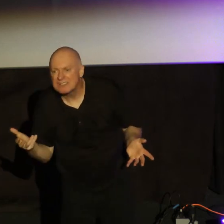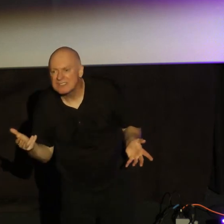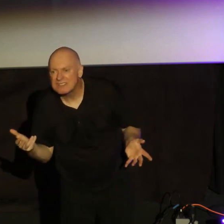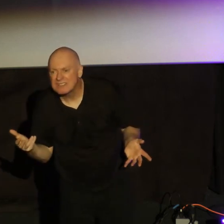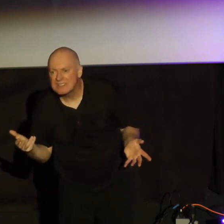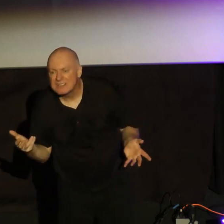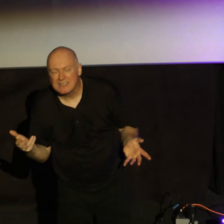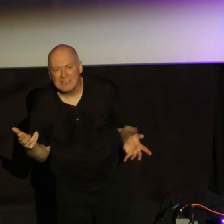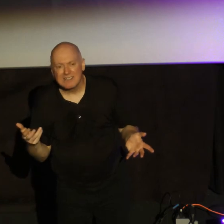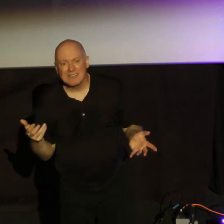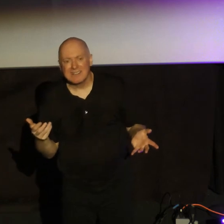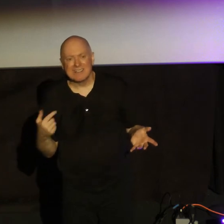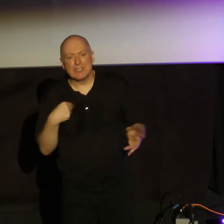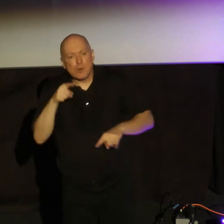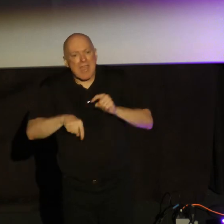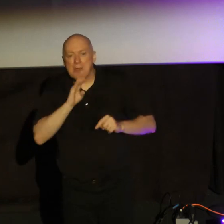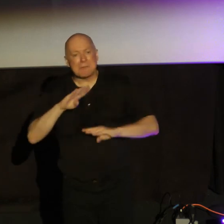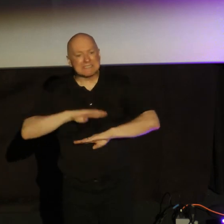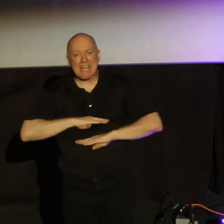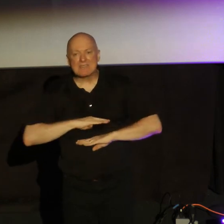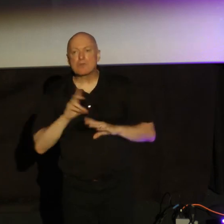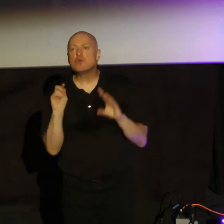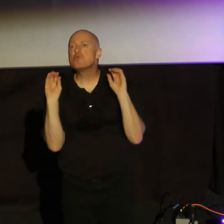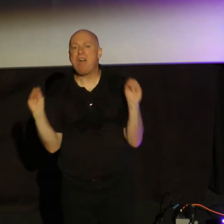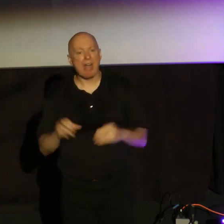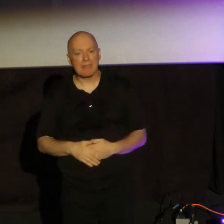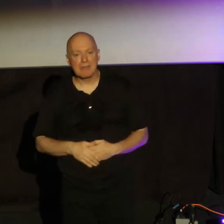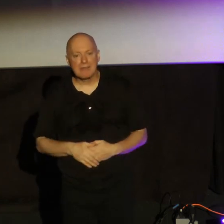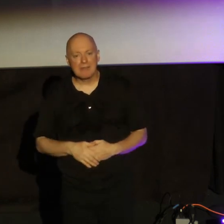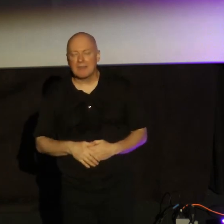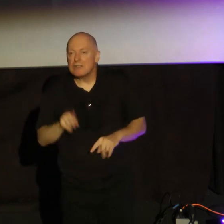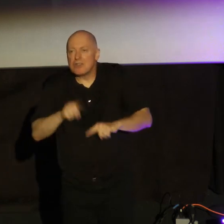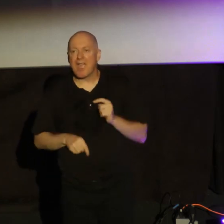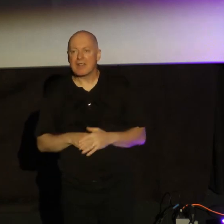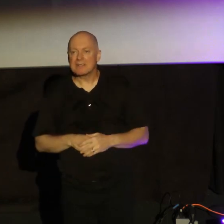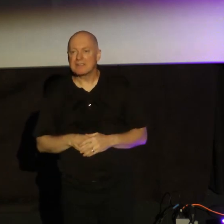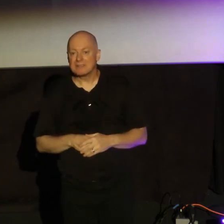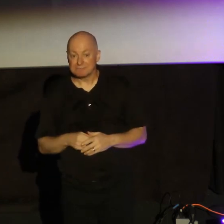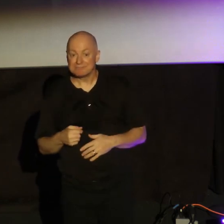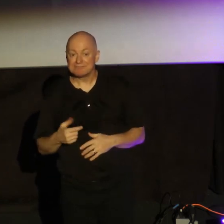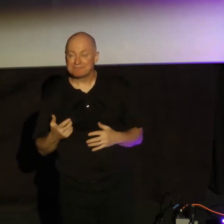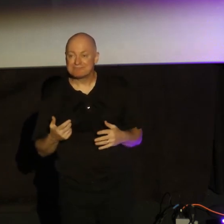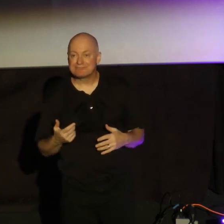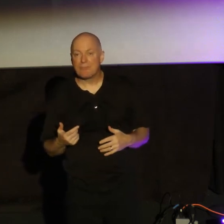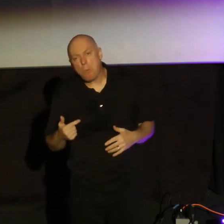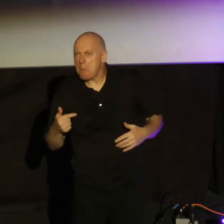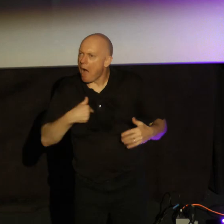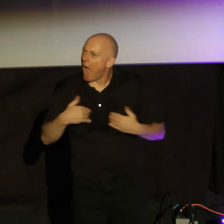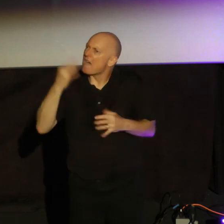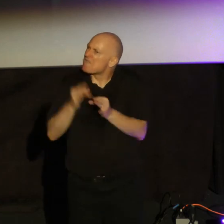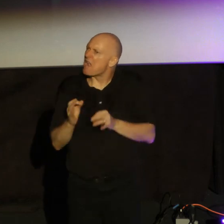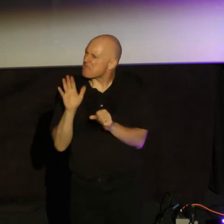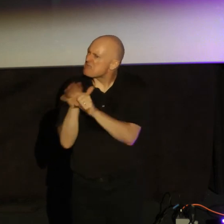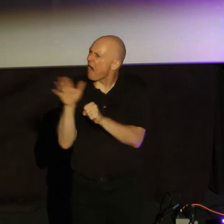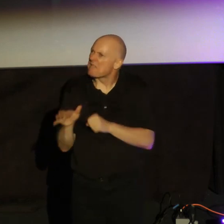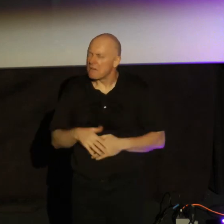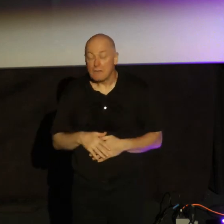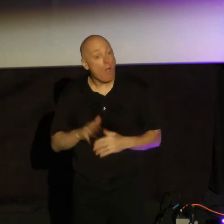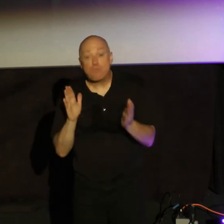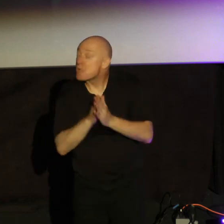We cannot be content to do nothing. You cannot be content, as I often am, just to be like, well, I've got faith. Praise God you have faith. That's a gift from